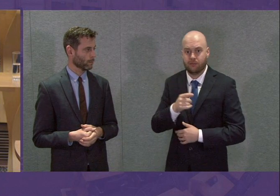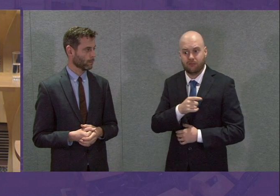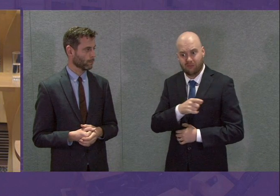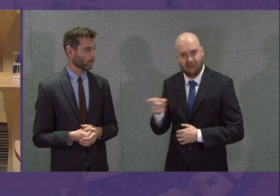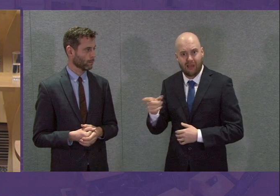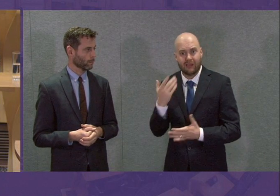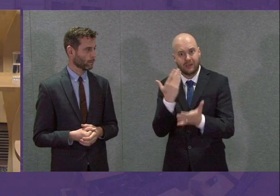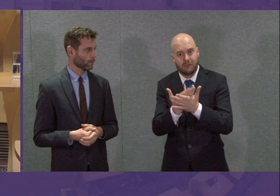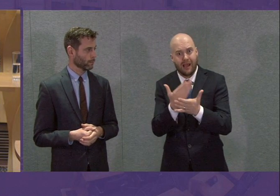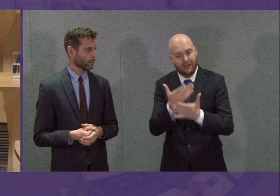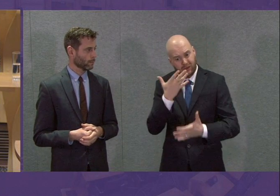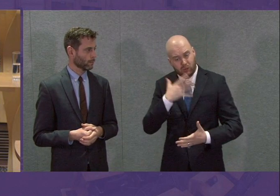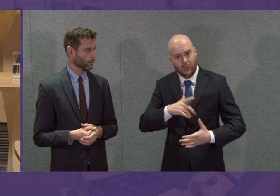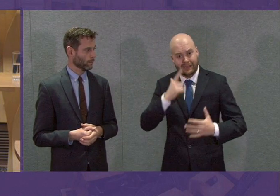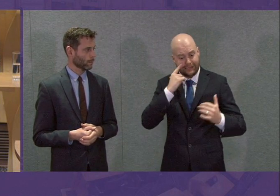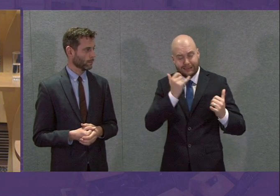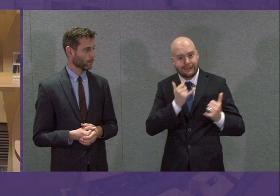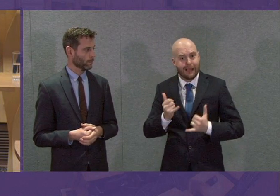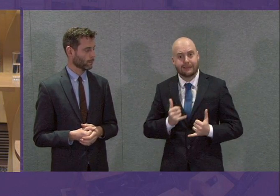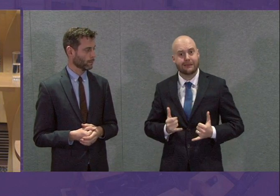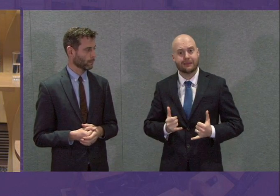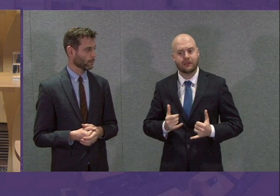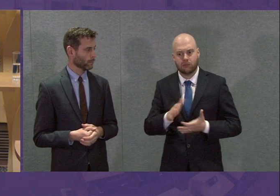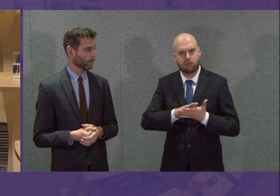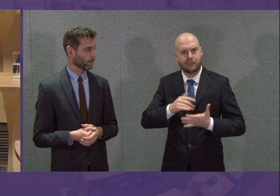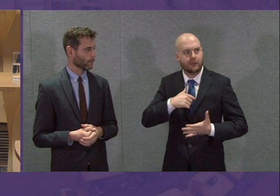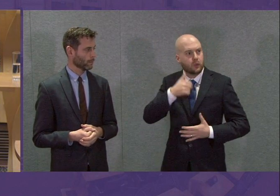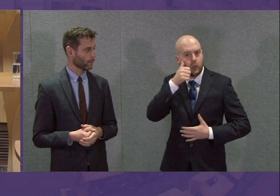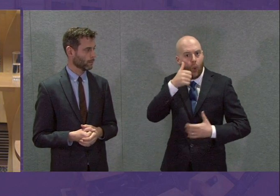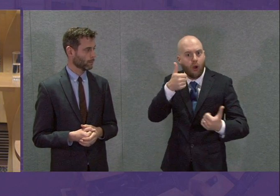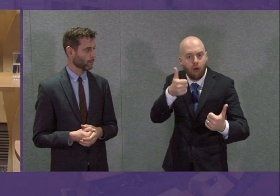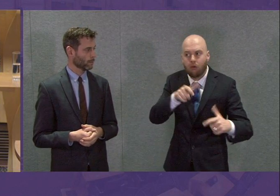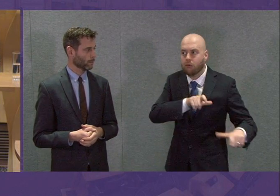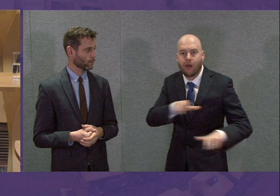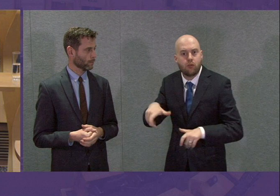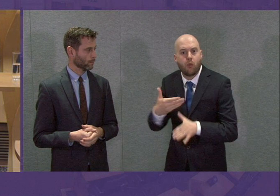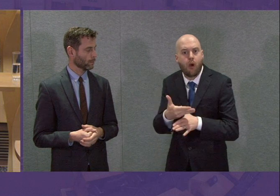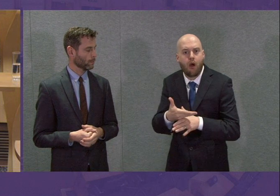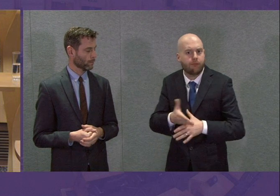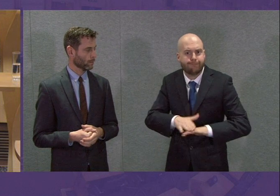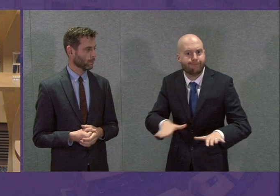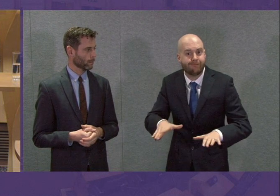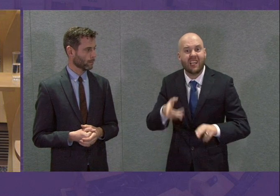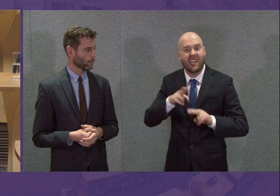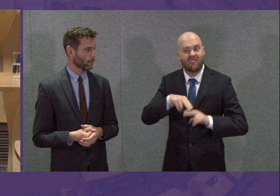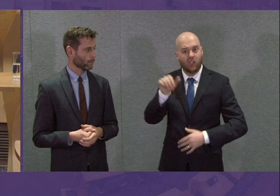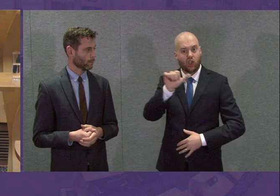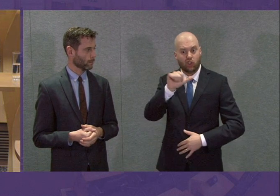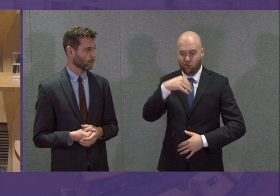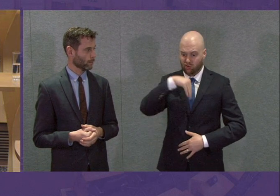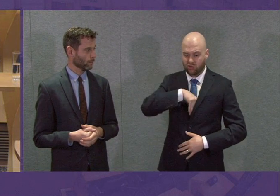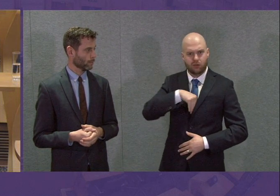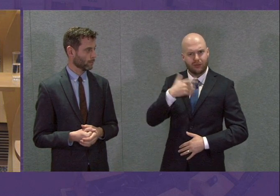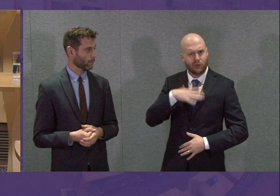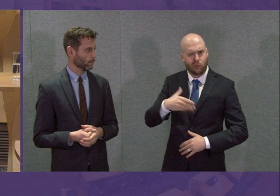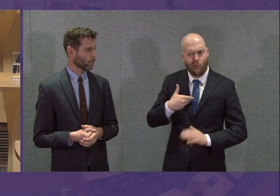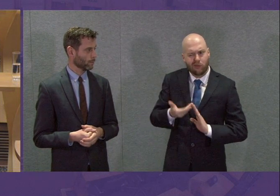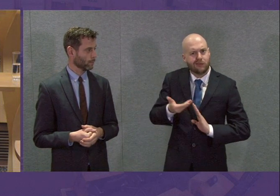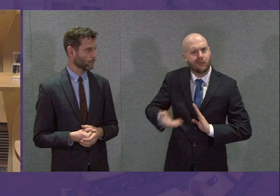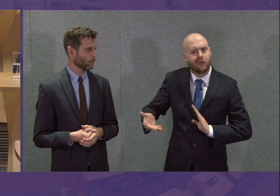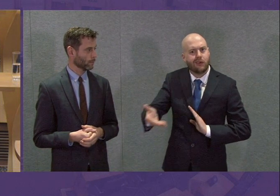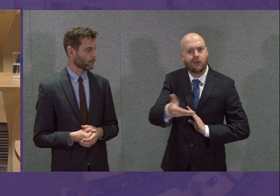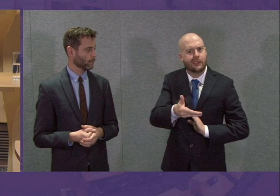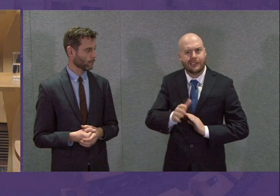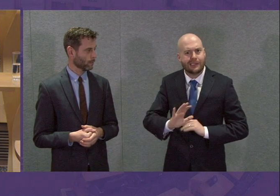as swiftly as possible. They don't want to spread the virus if they have it, but they also want to be able to